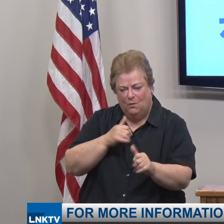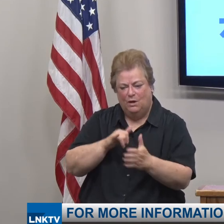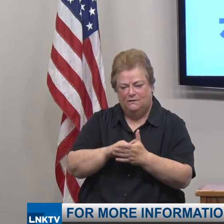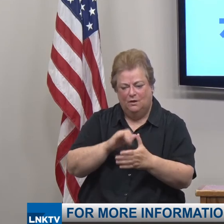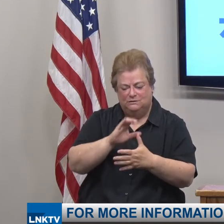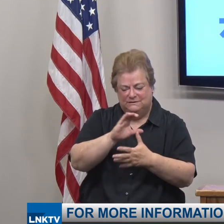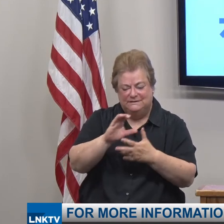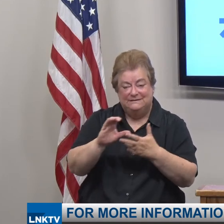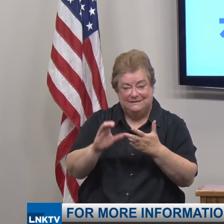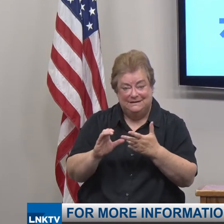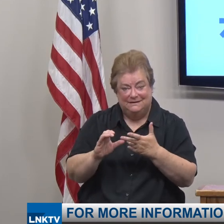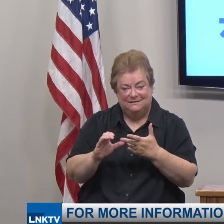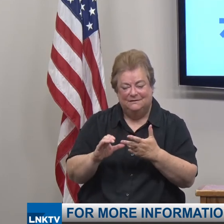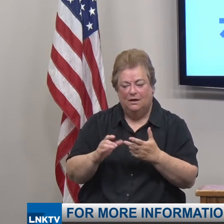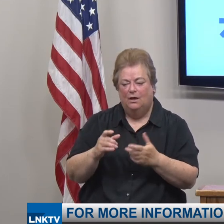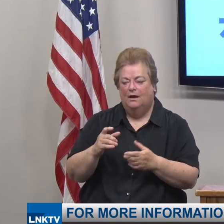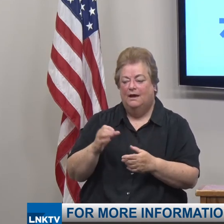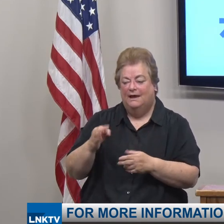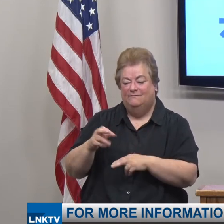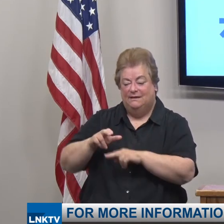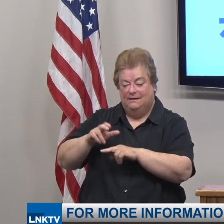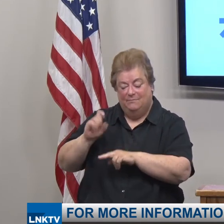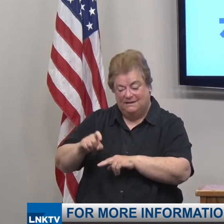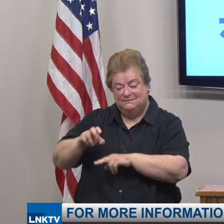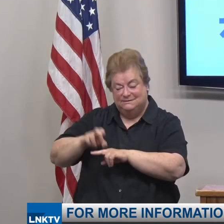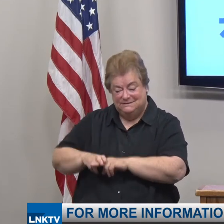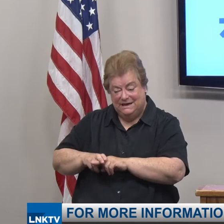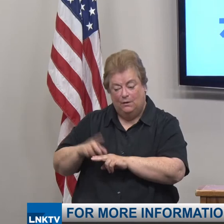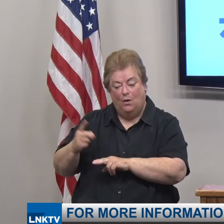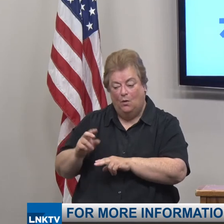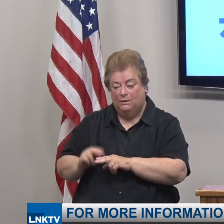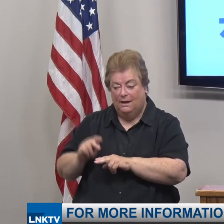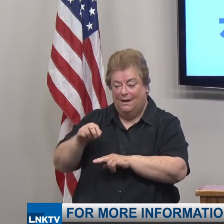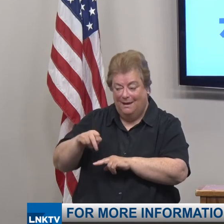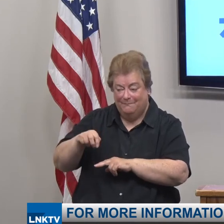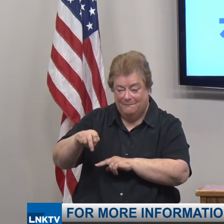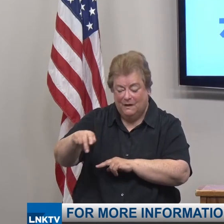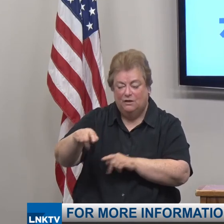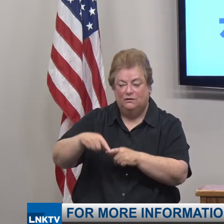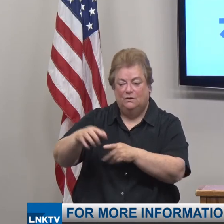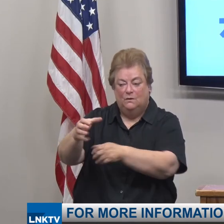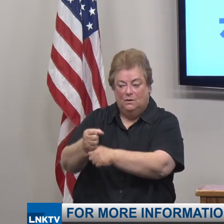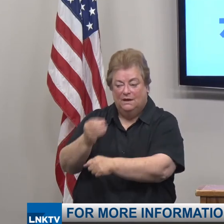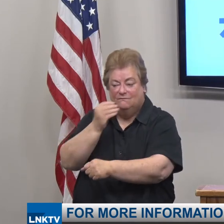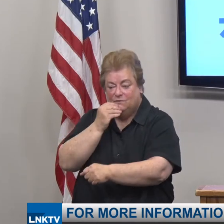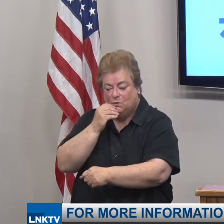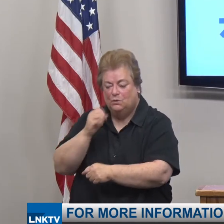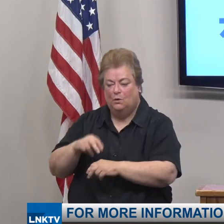only getting up to use the restroom or go to the bar is a key strategy.